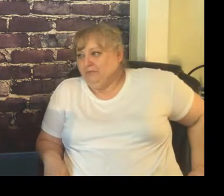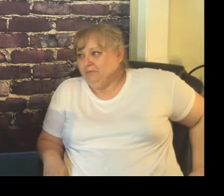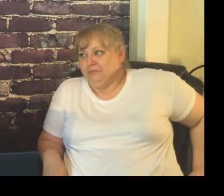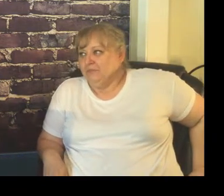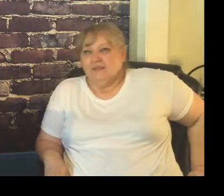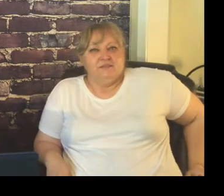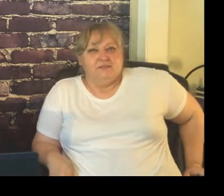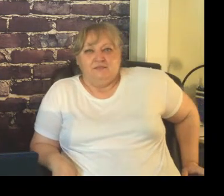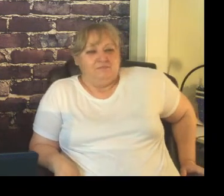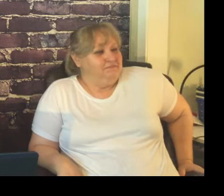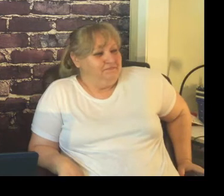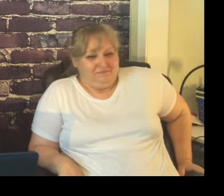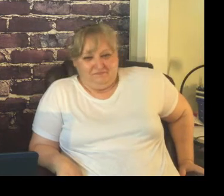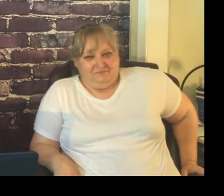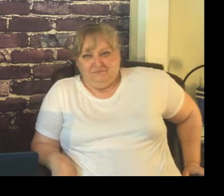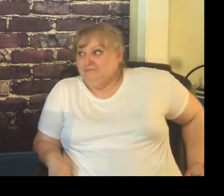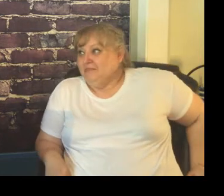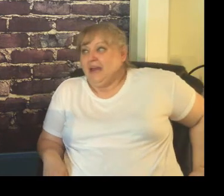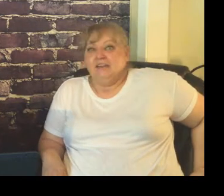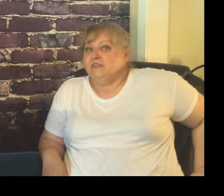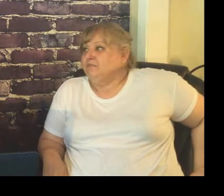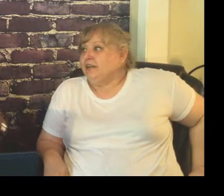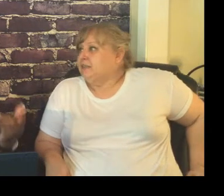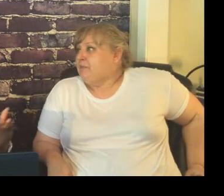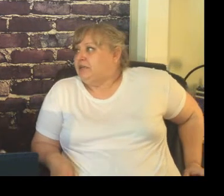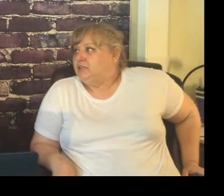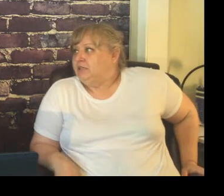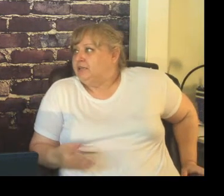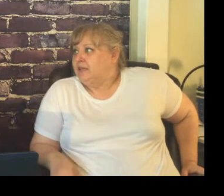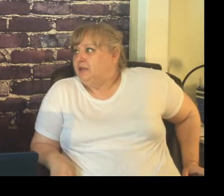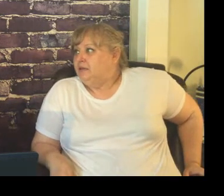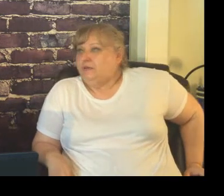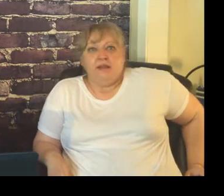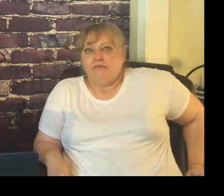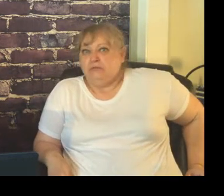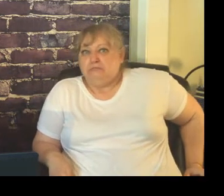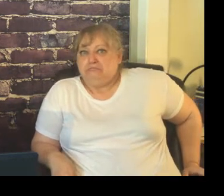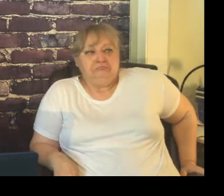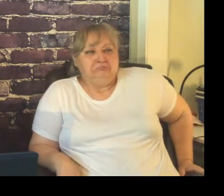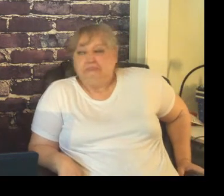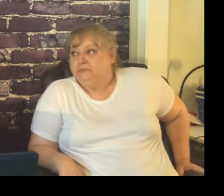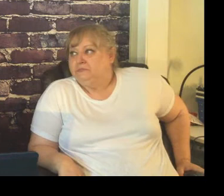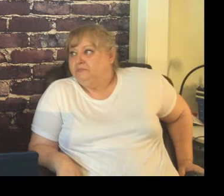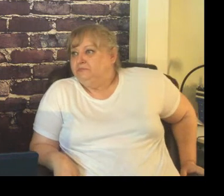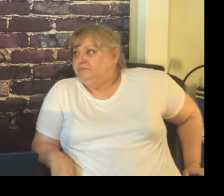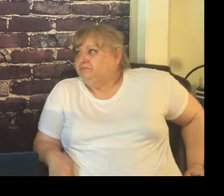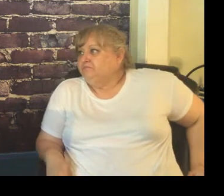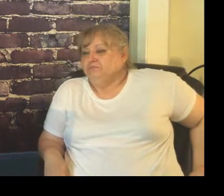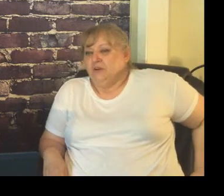guarantee you tomorrow you're going to have to do it again I have never had it happening the next day never no it's not going to happen it's